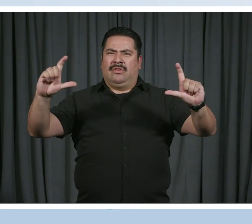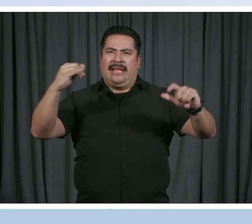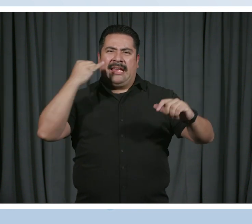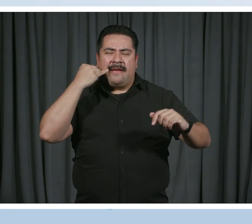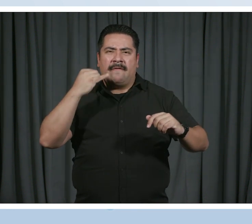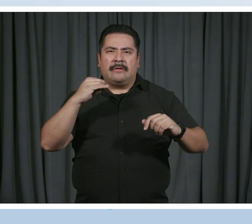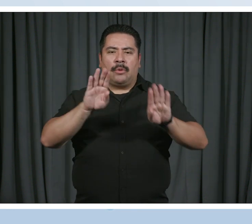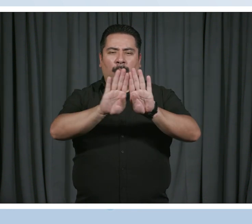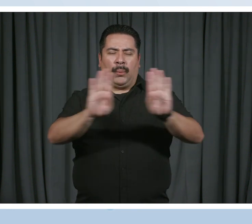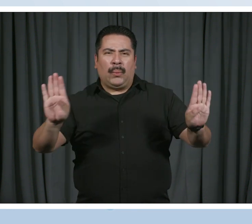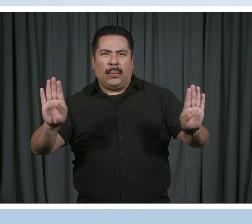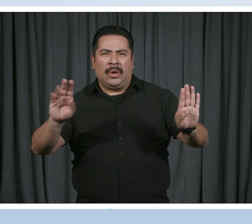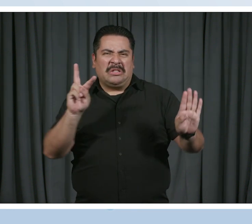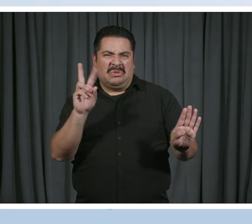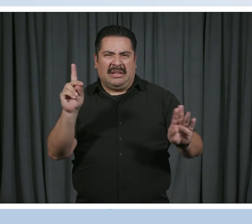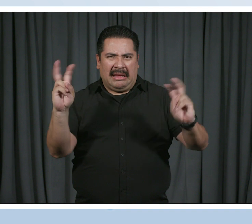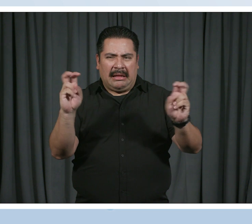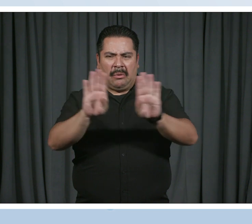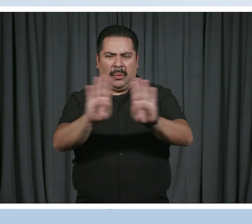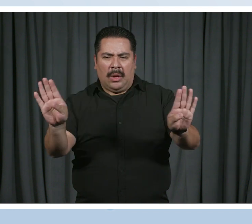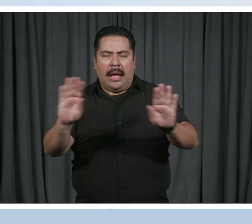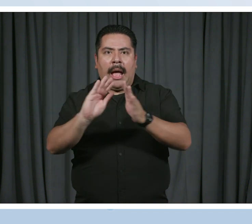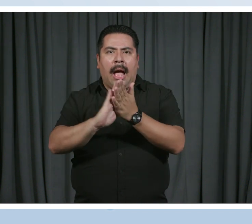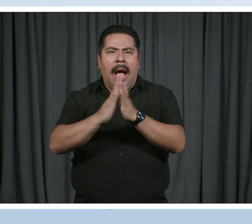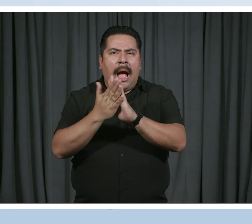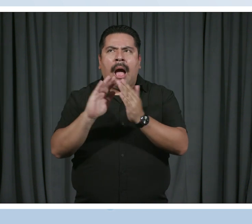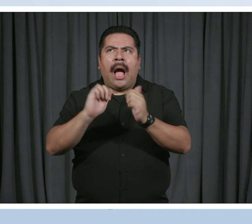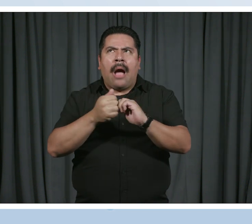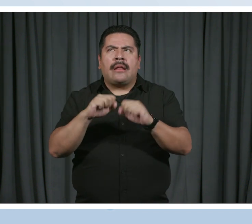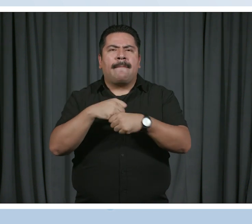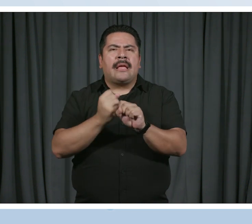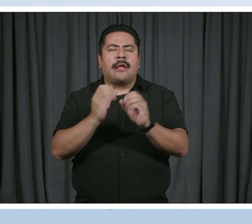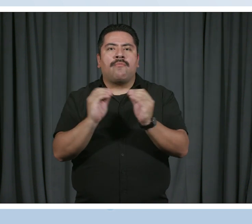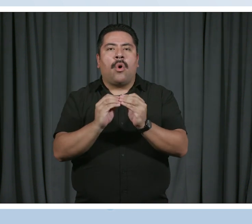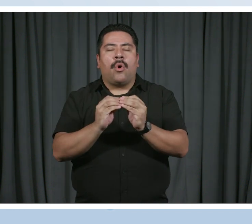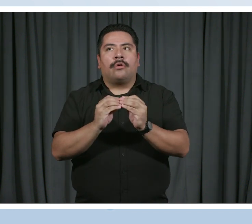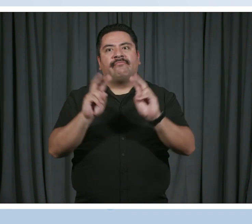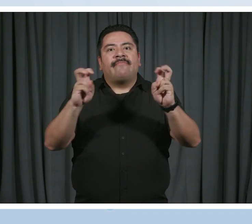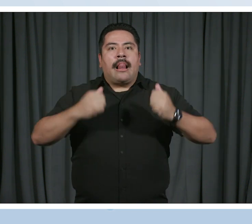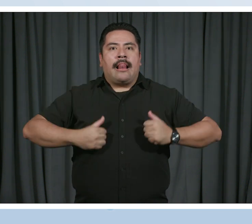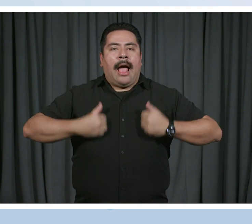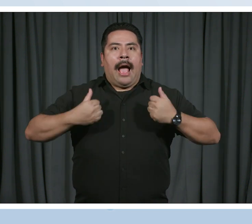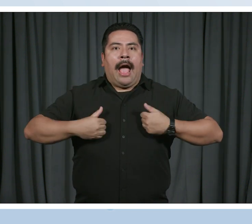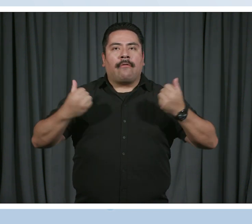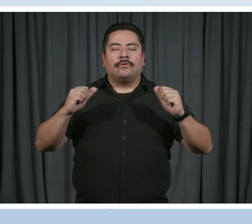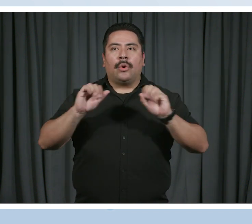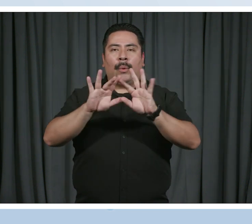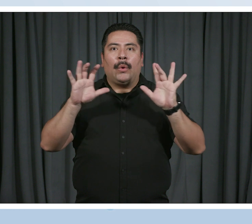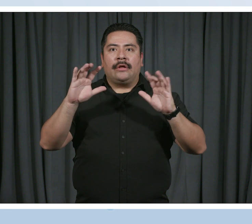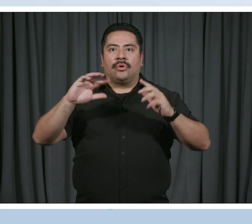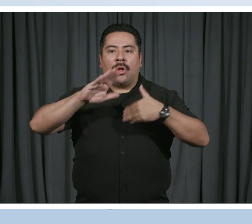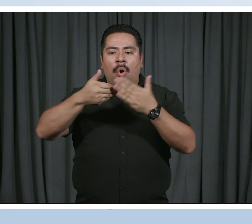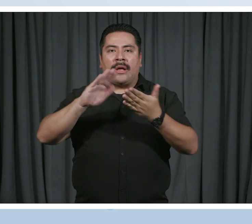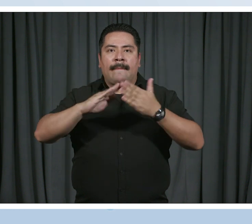dimensional, how could this mural come to life more so that the entire community can interact with it? And so that's when we started